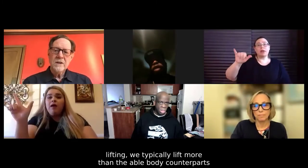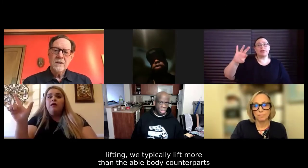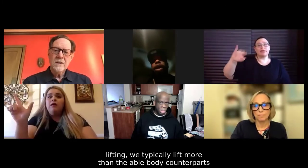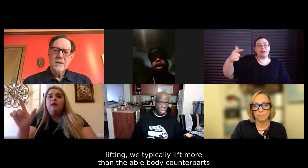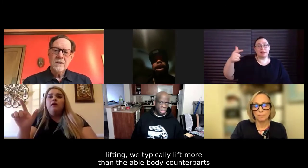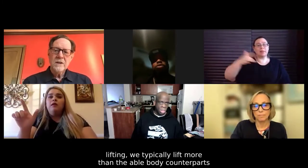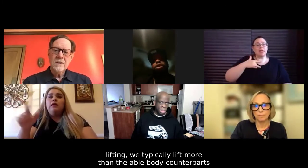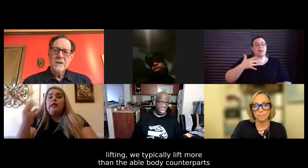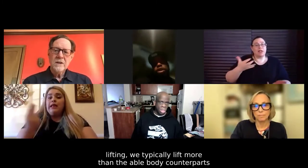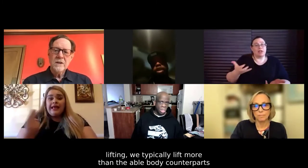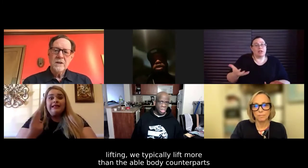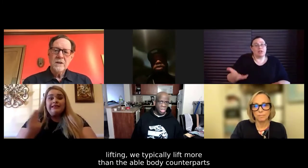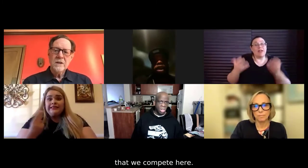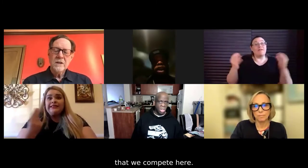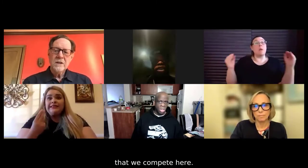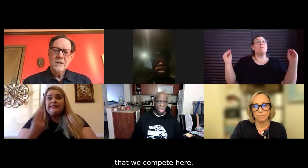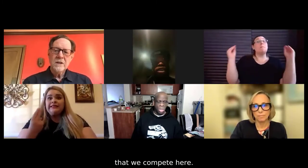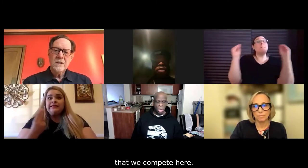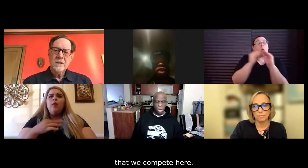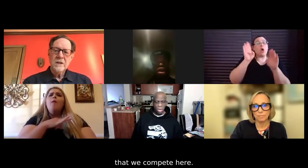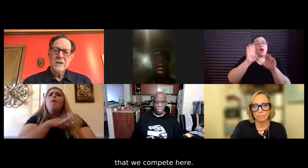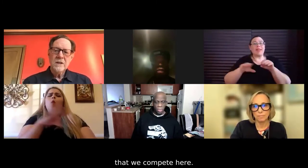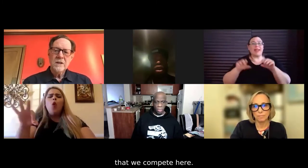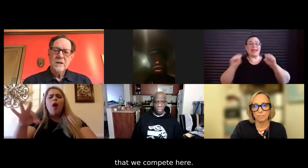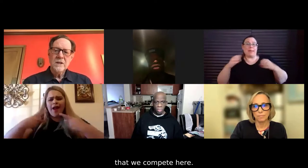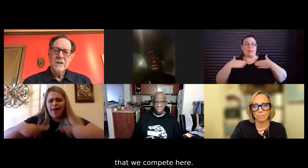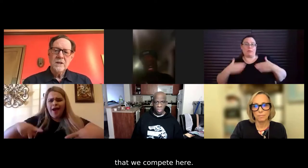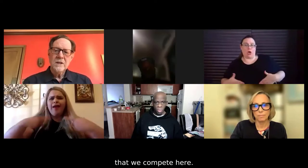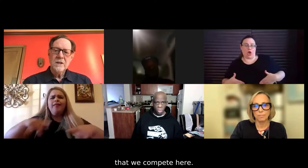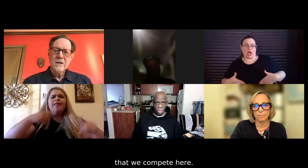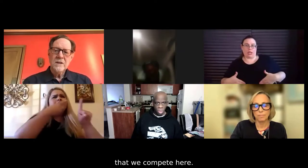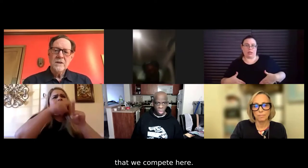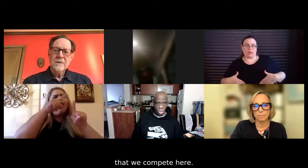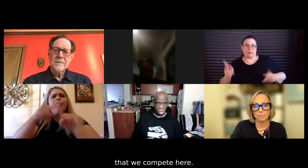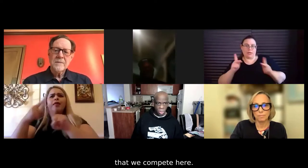our able-bodied counterparts in the weight classes that we compete in.